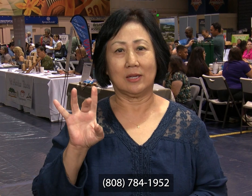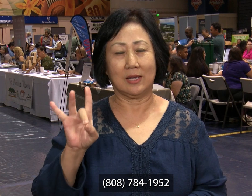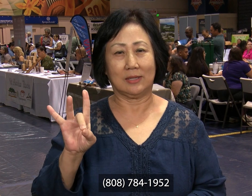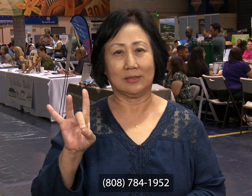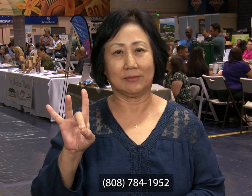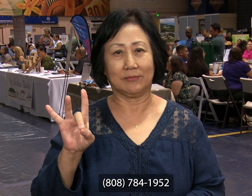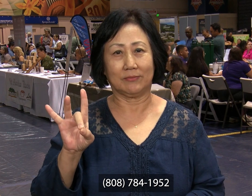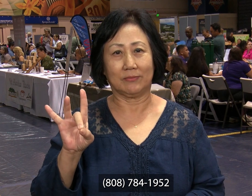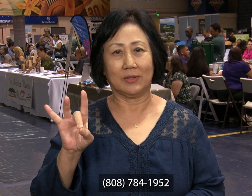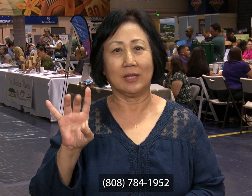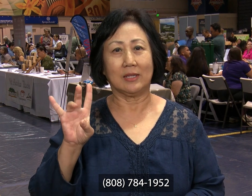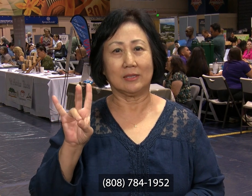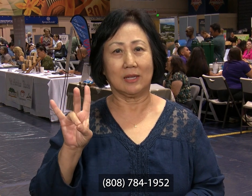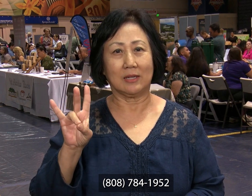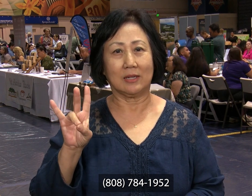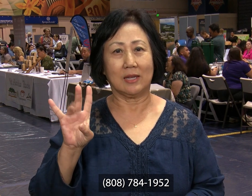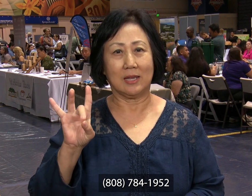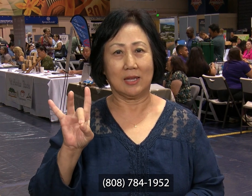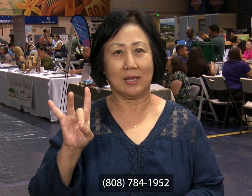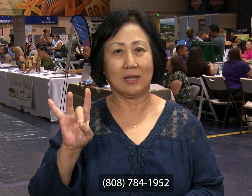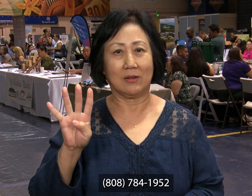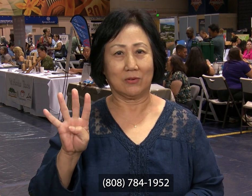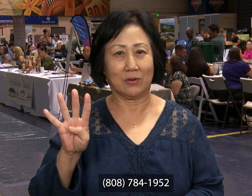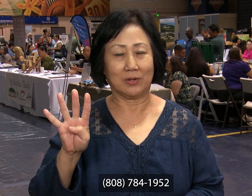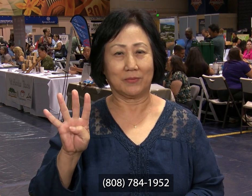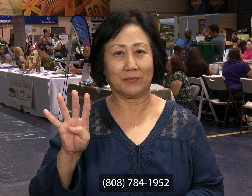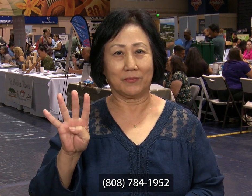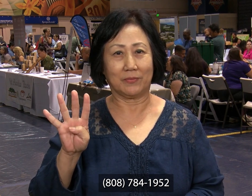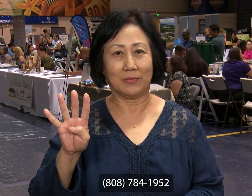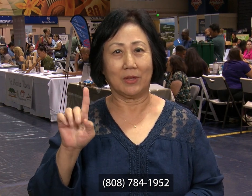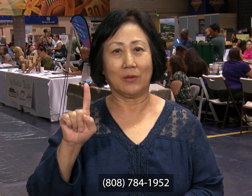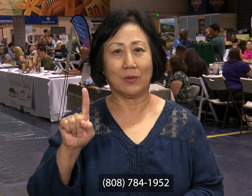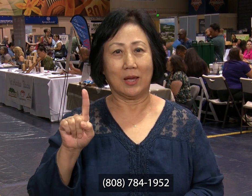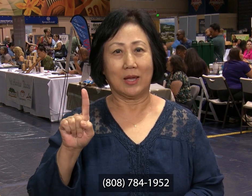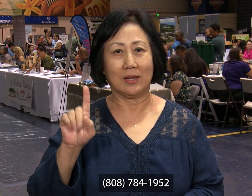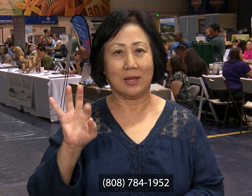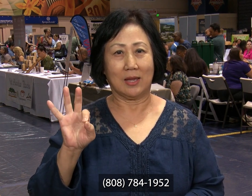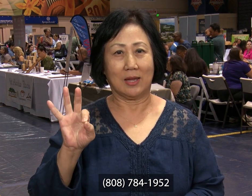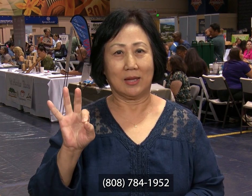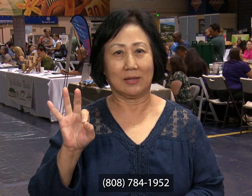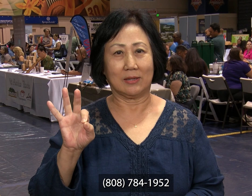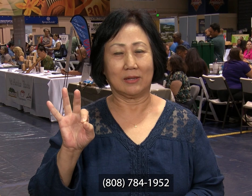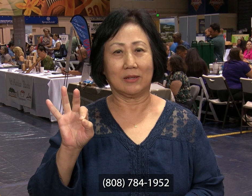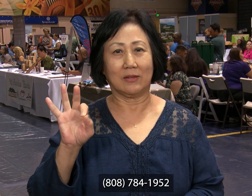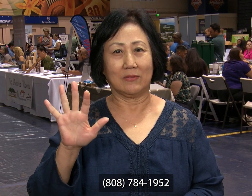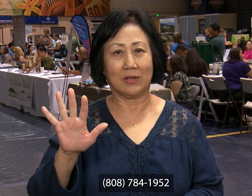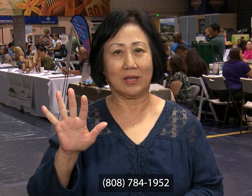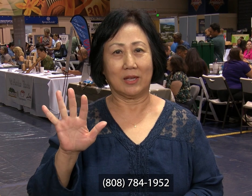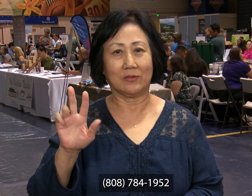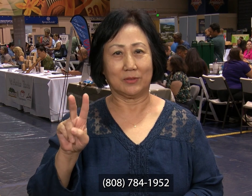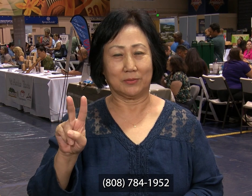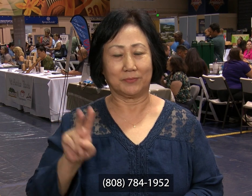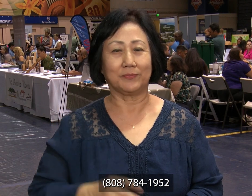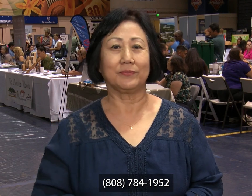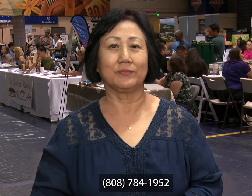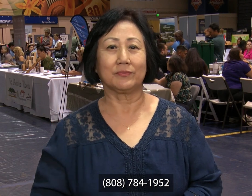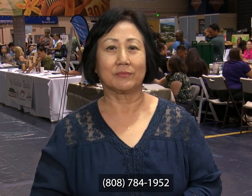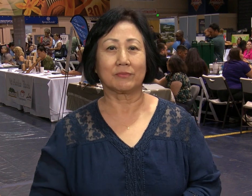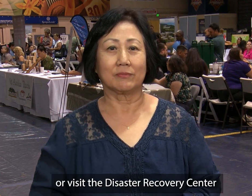-784-1952 or